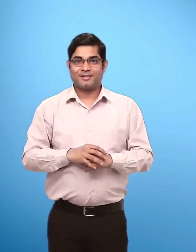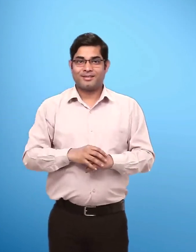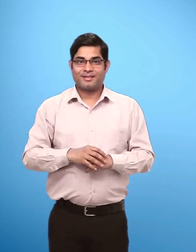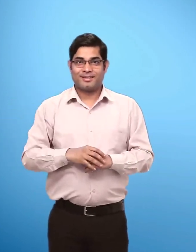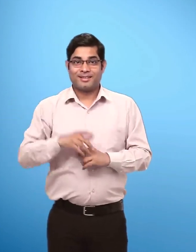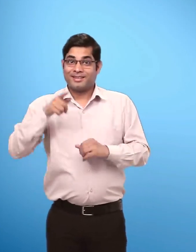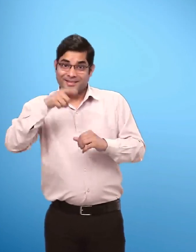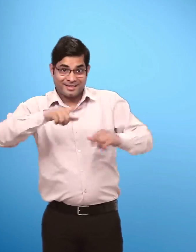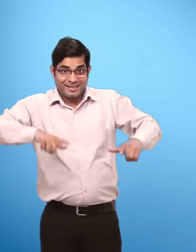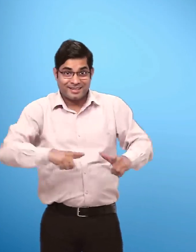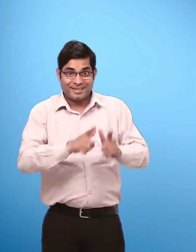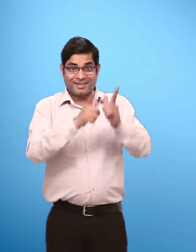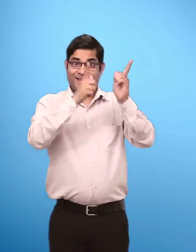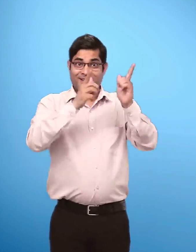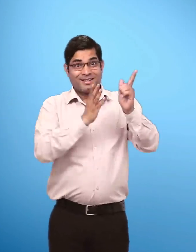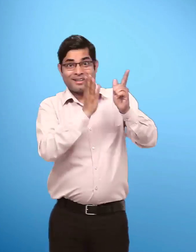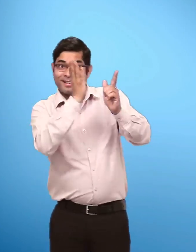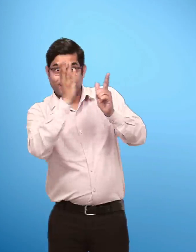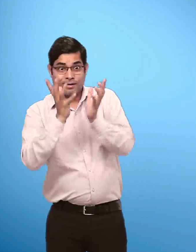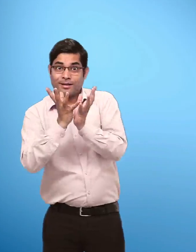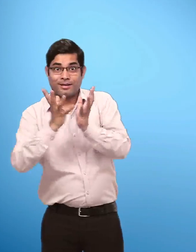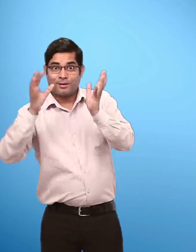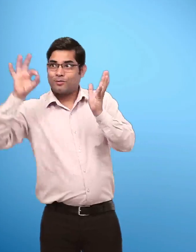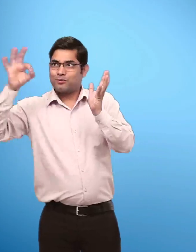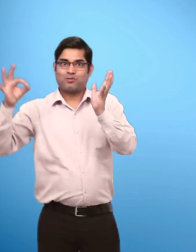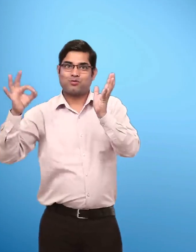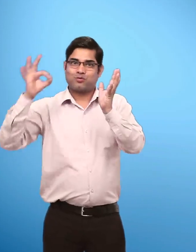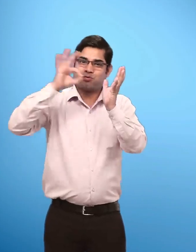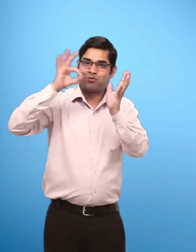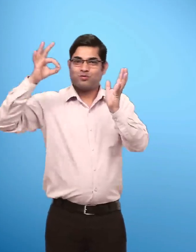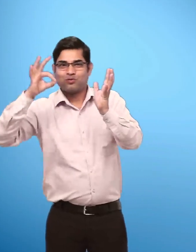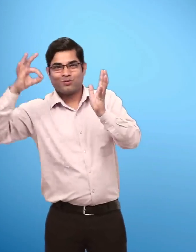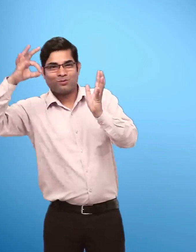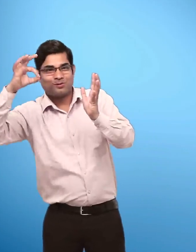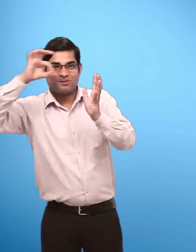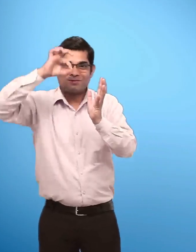Going to the hive Going to hive